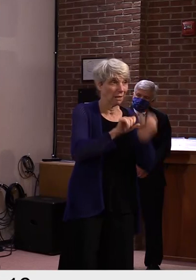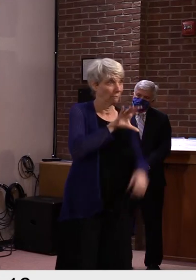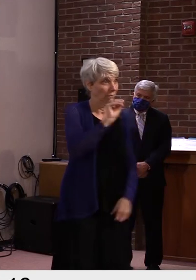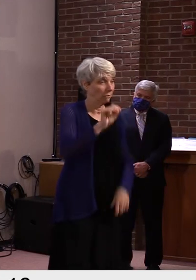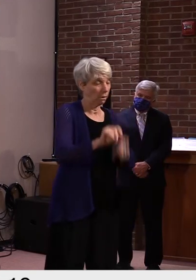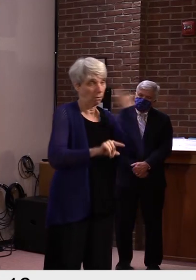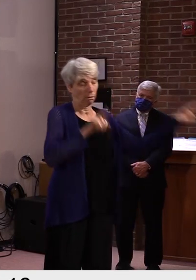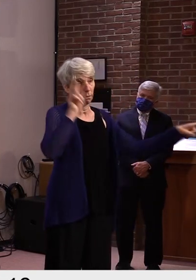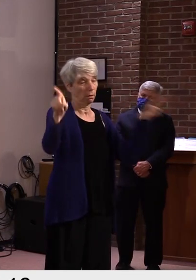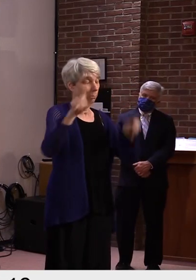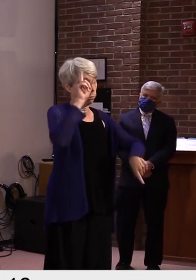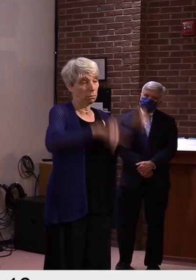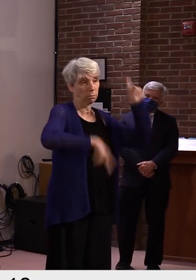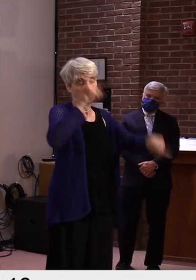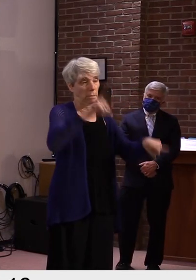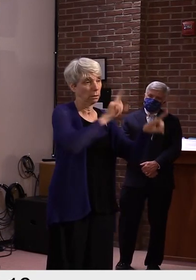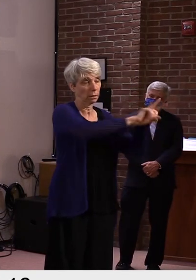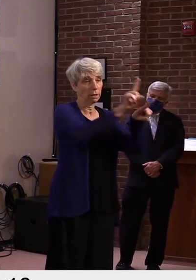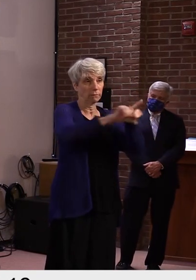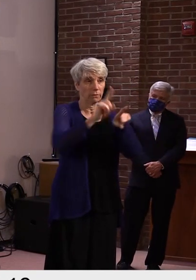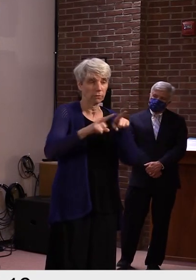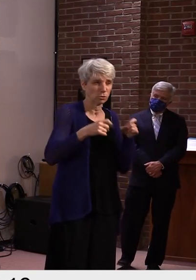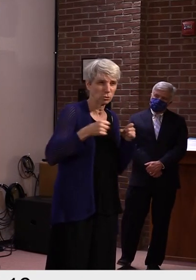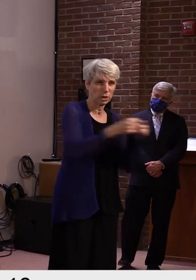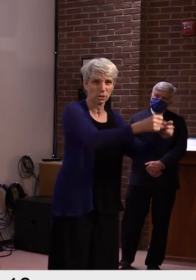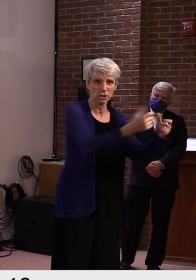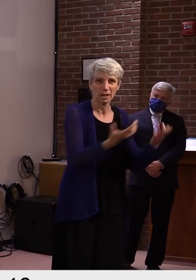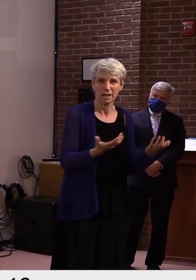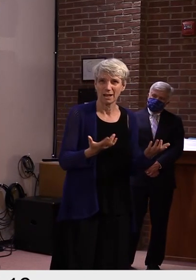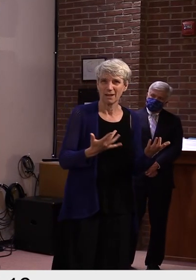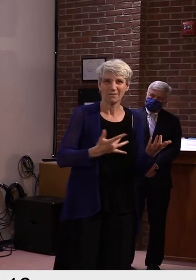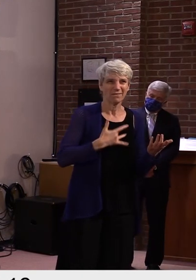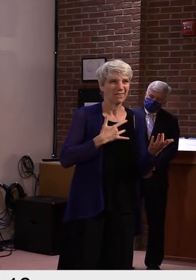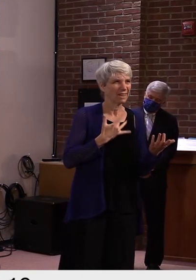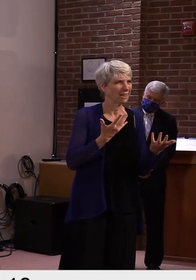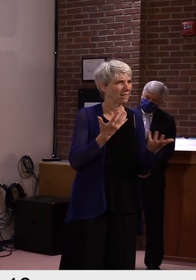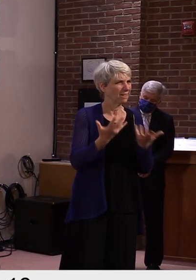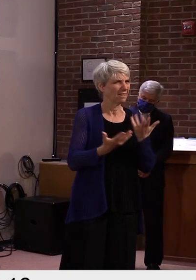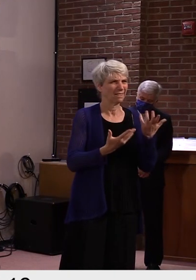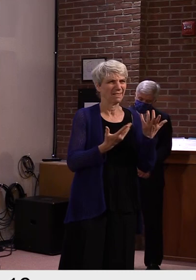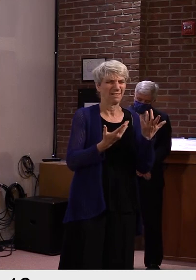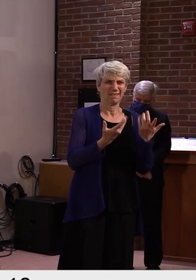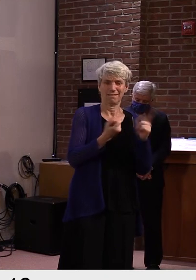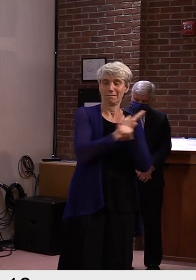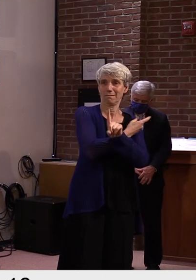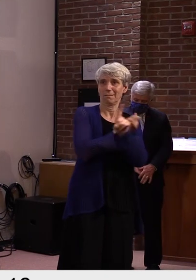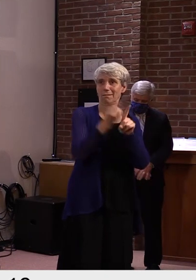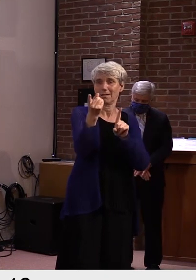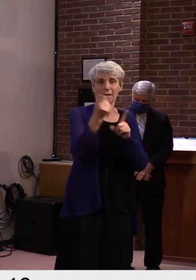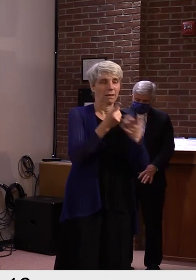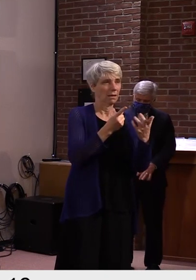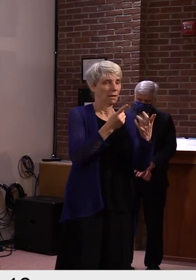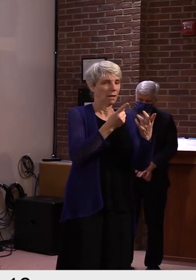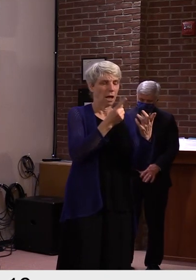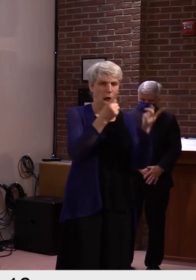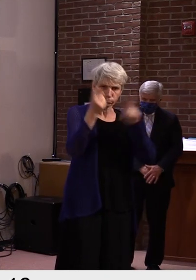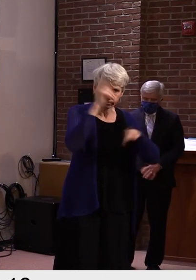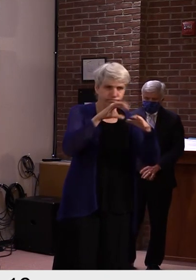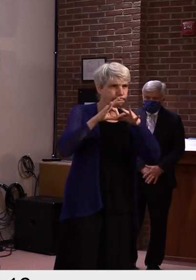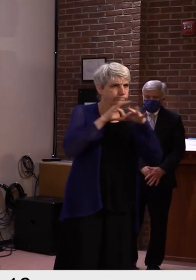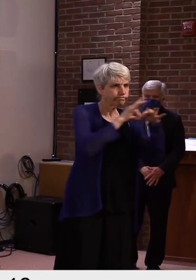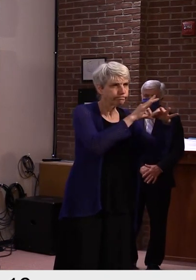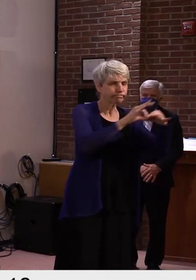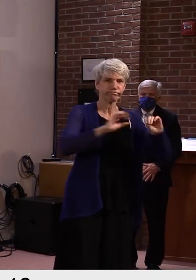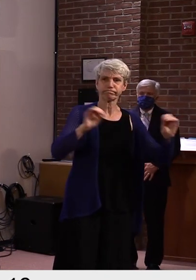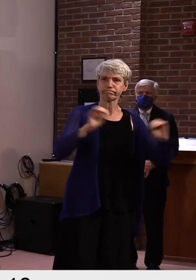and there seems to be very little discussion that I can see of what has been